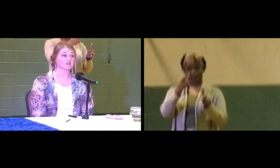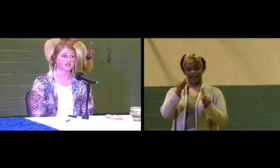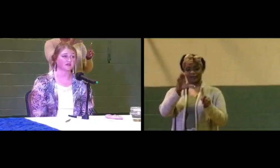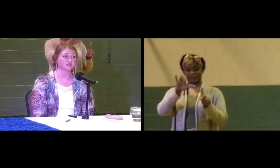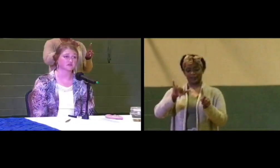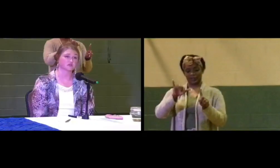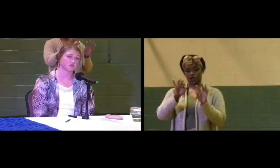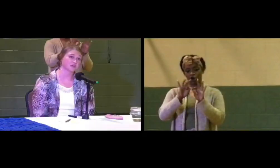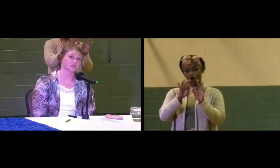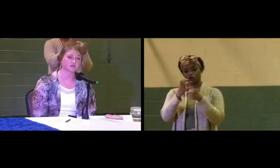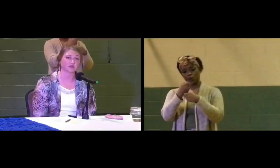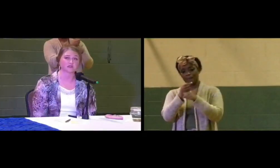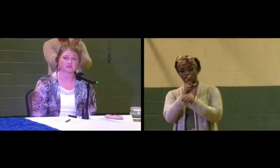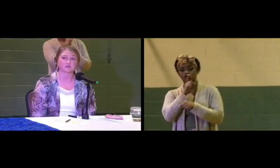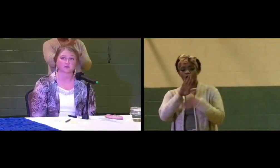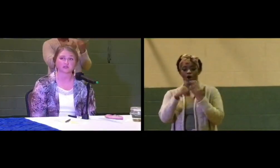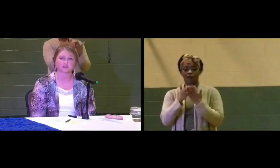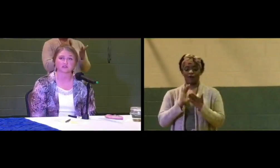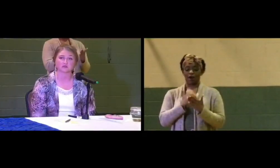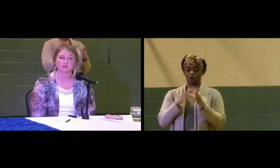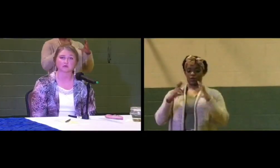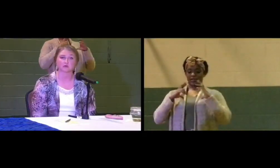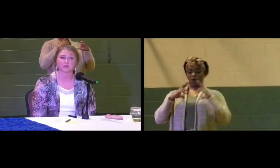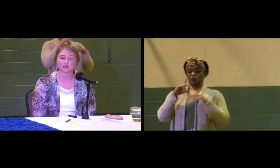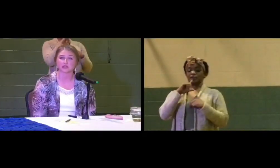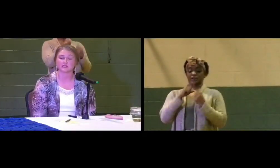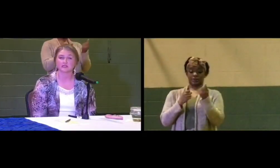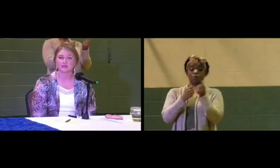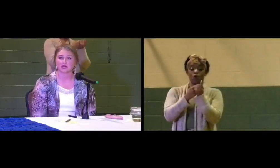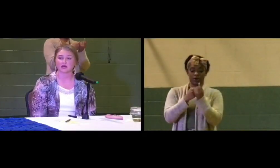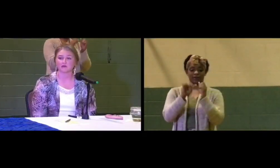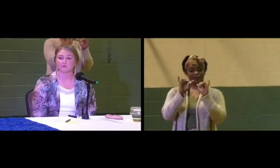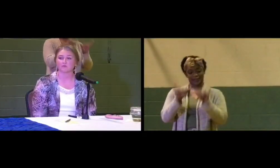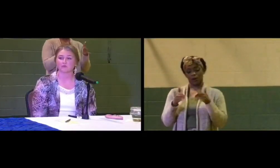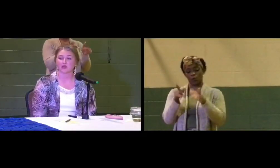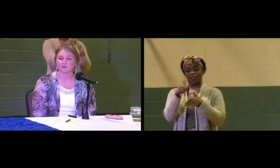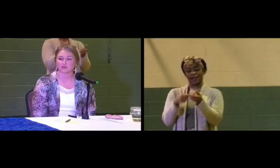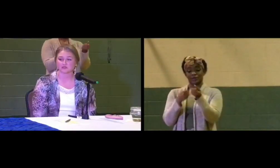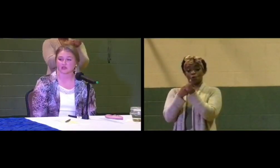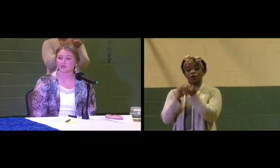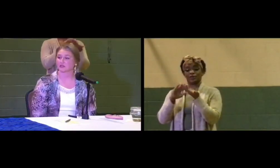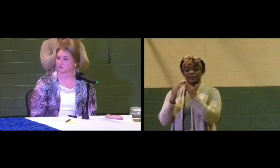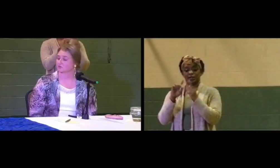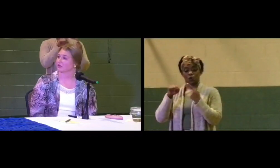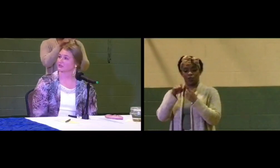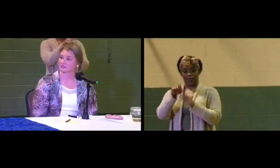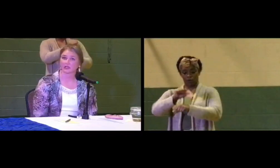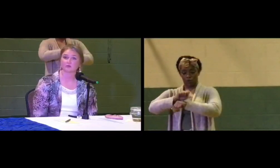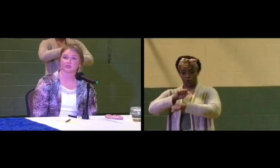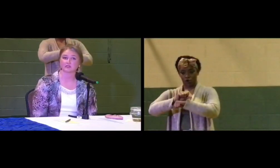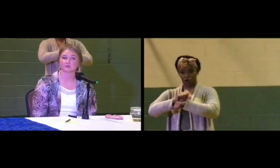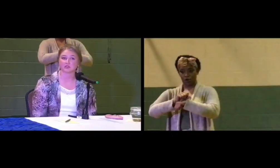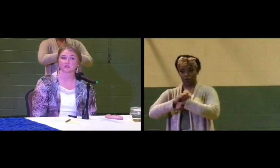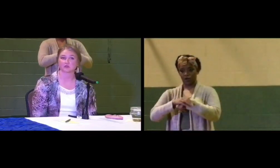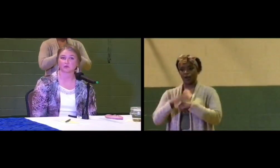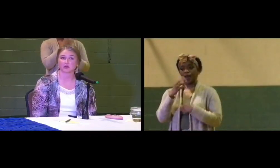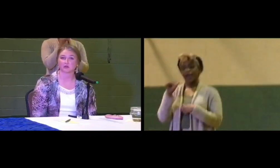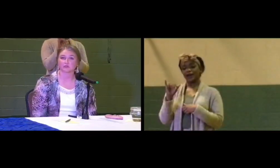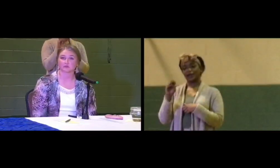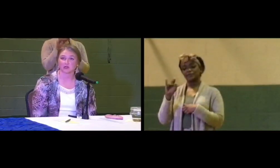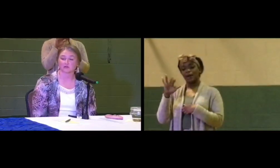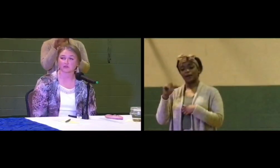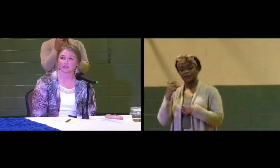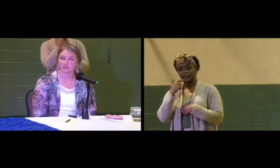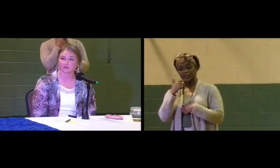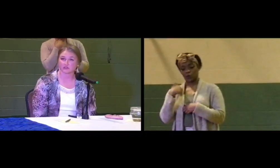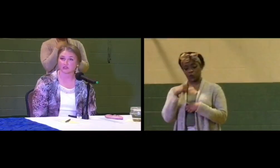that all of our retirees are supported in the way that they supported the city when they were working. That being said, like Ms. Monica said, we need to make sure that we are